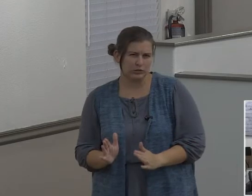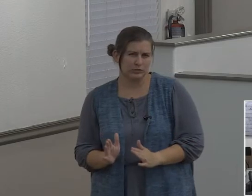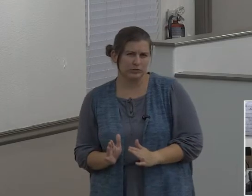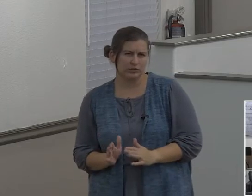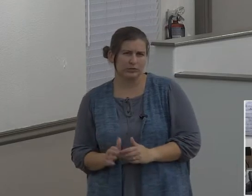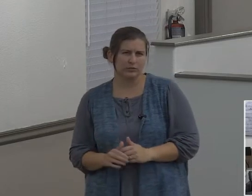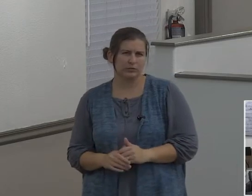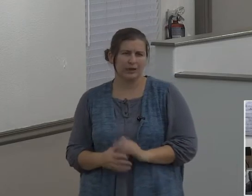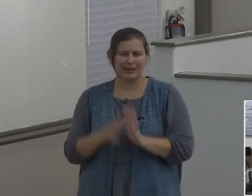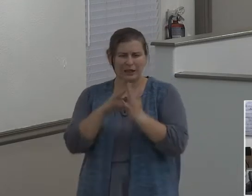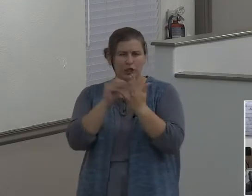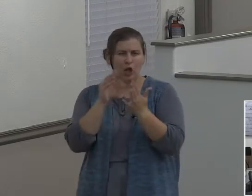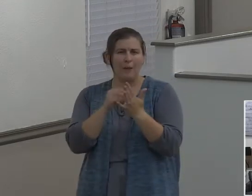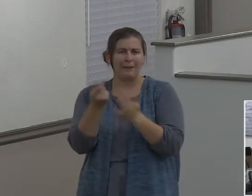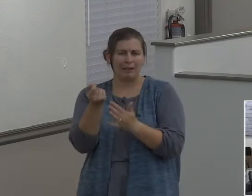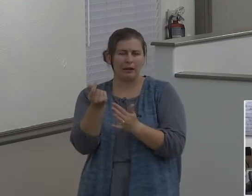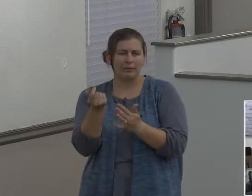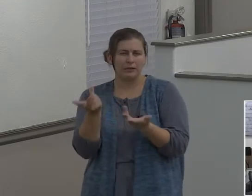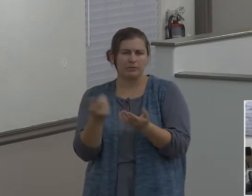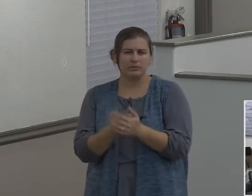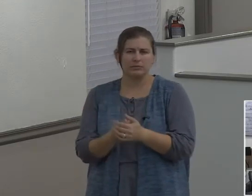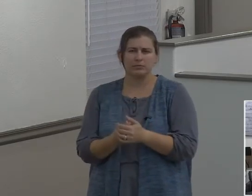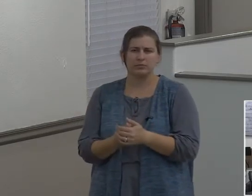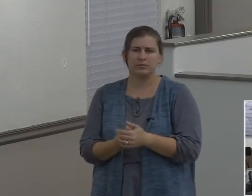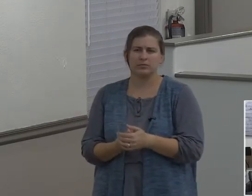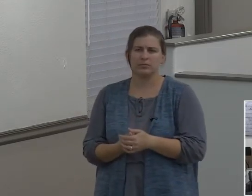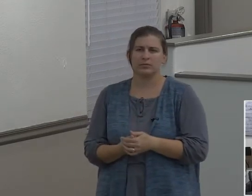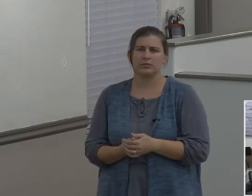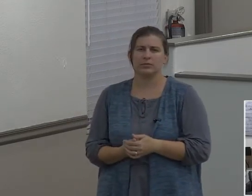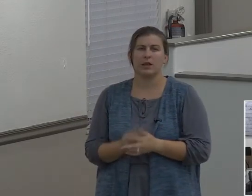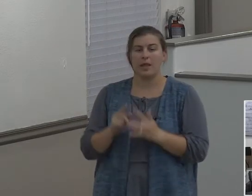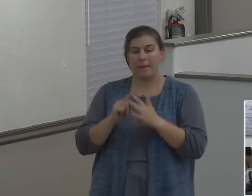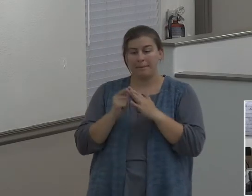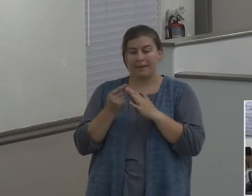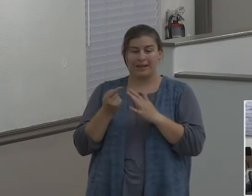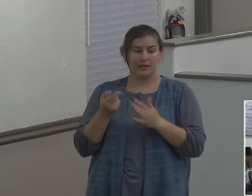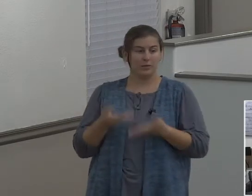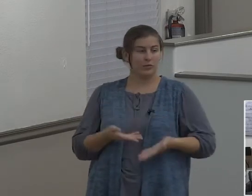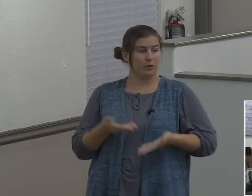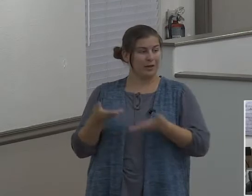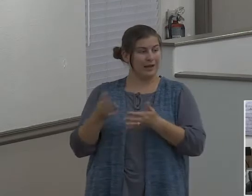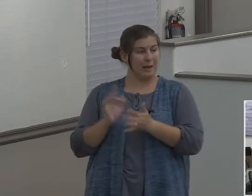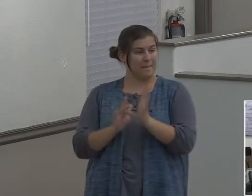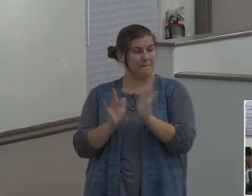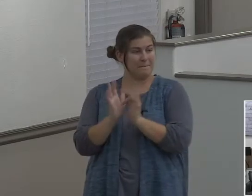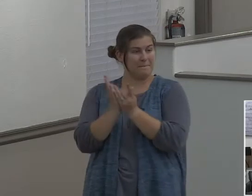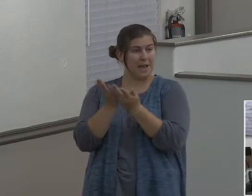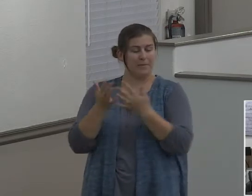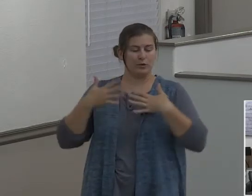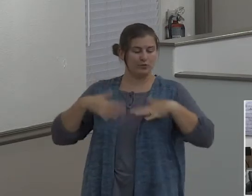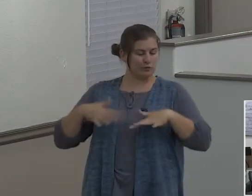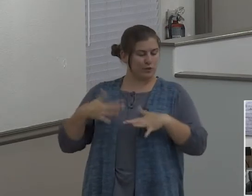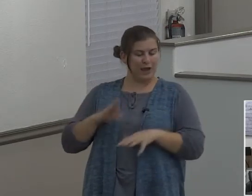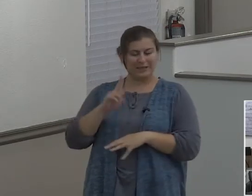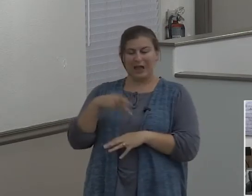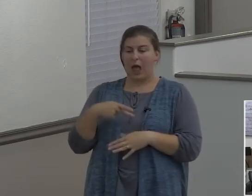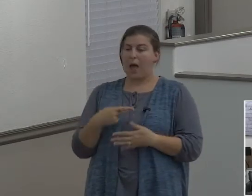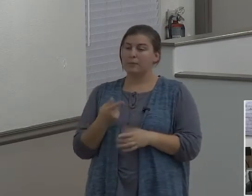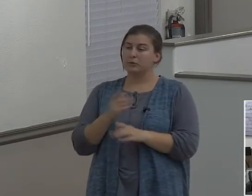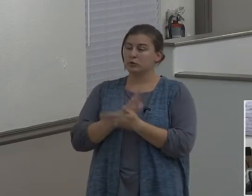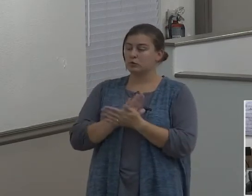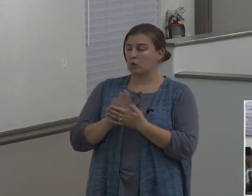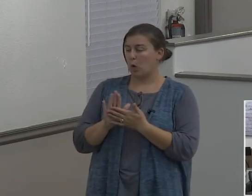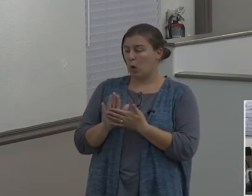You know, they, they start packing a Bible in. They start dressing a certain way. They, they,